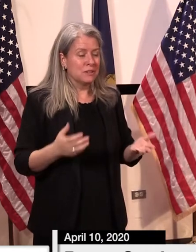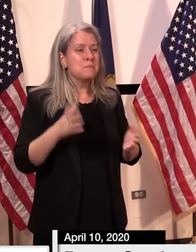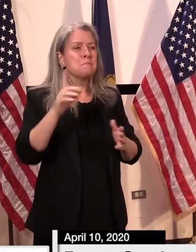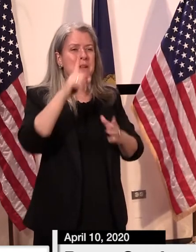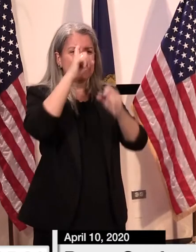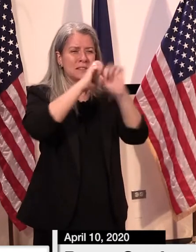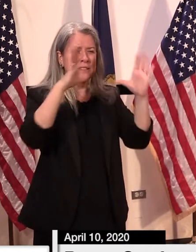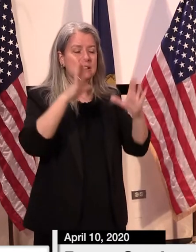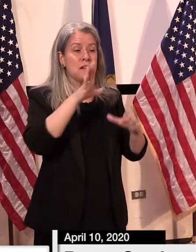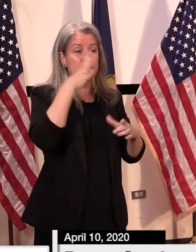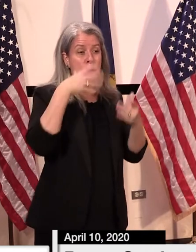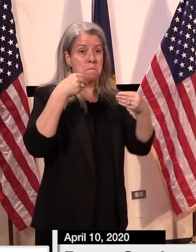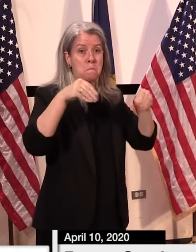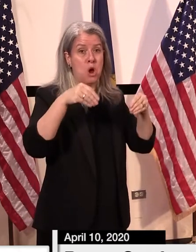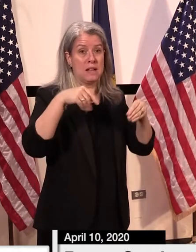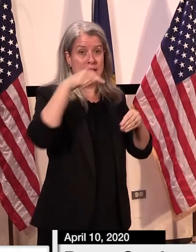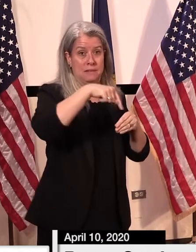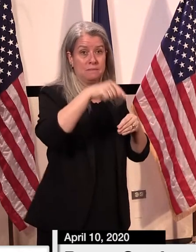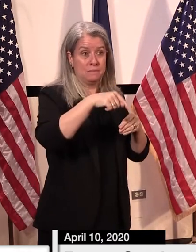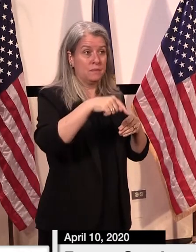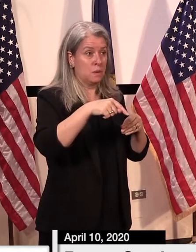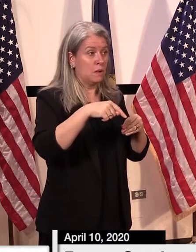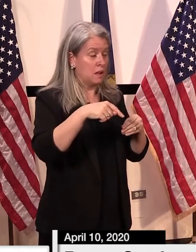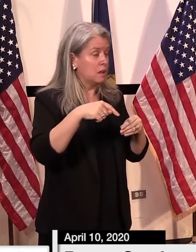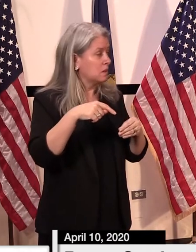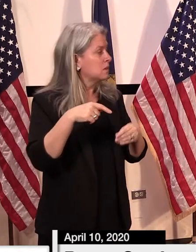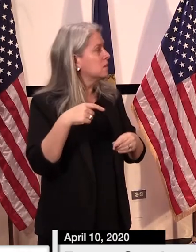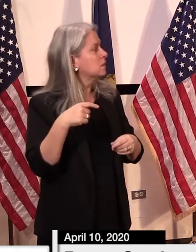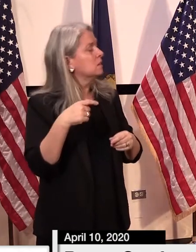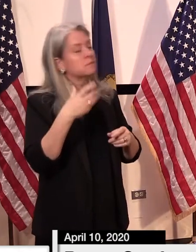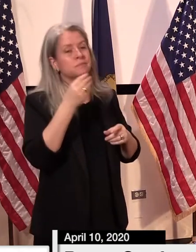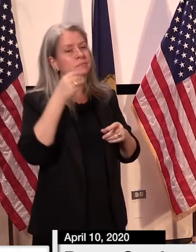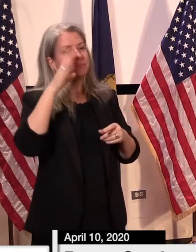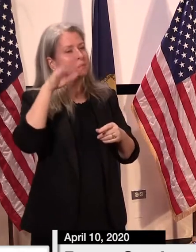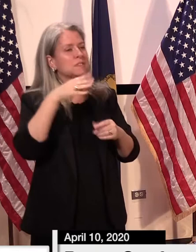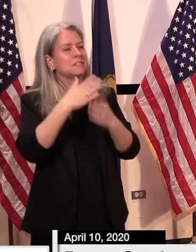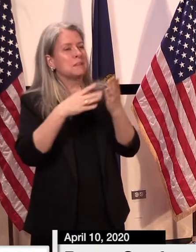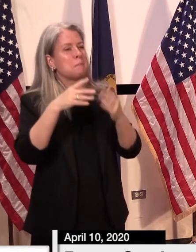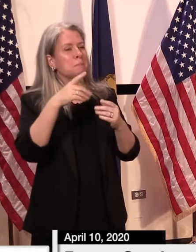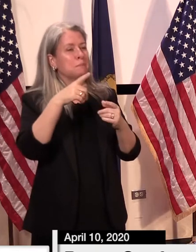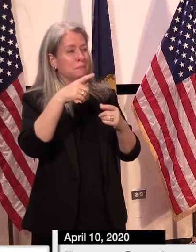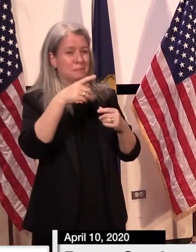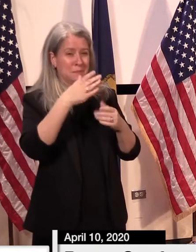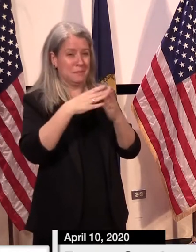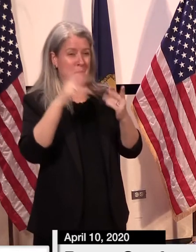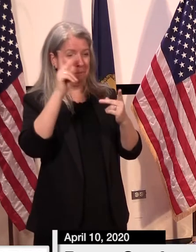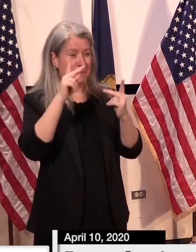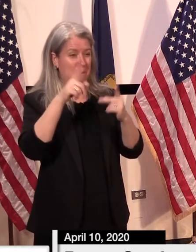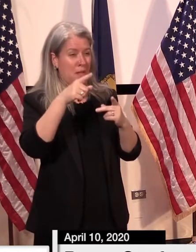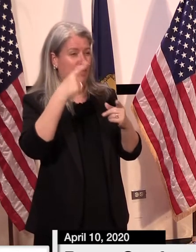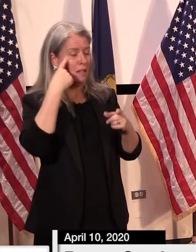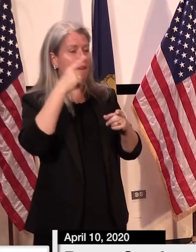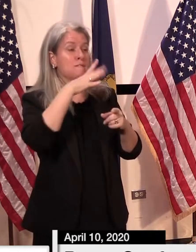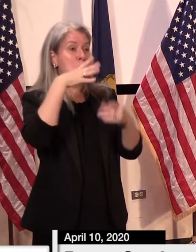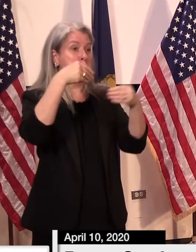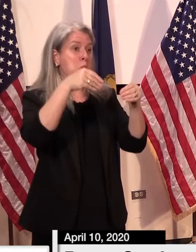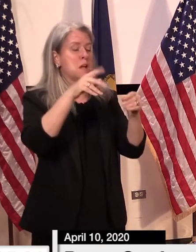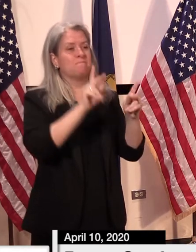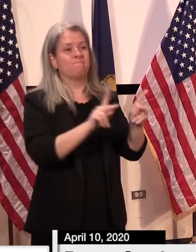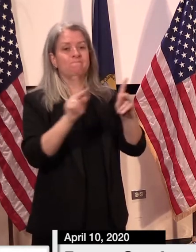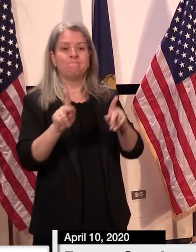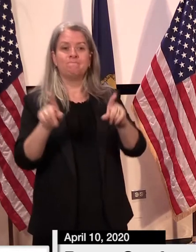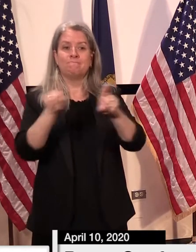markets in particular, uh, and I know some have, uh, conflated those and, and, and compared them to